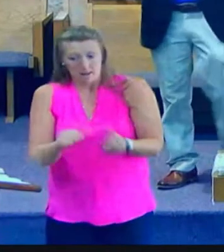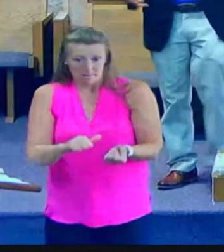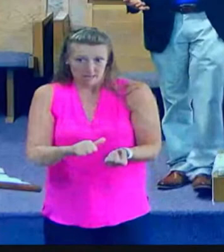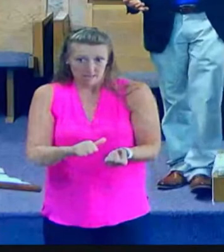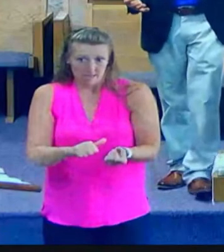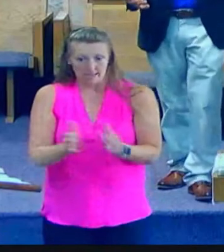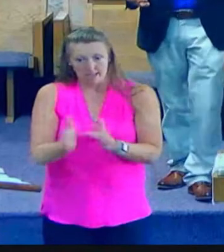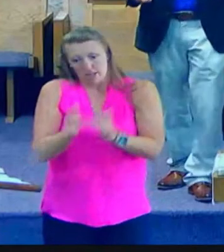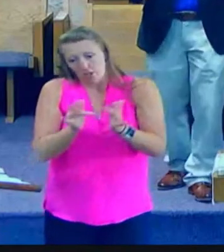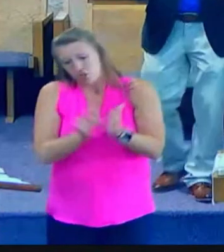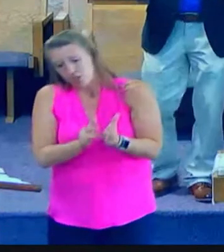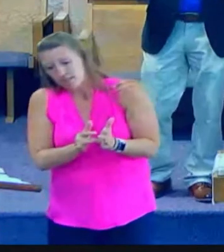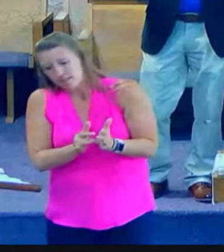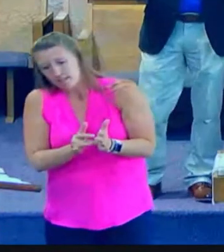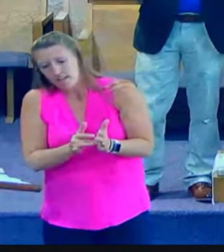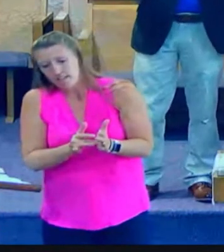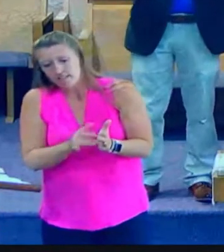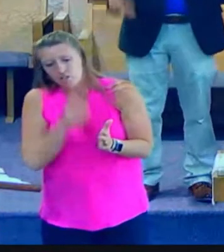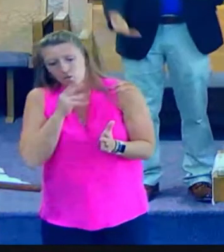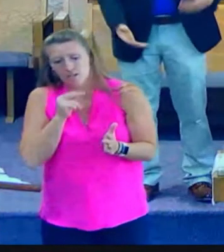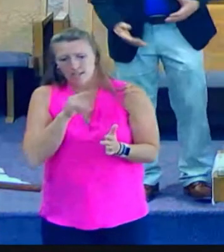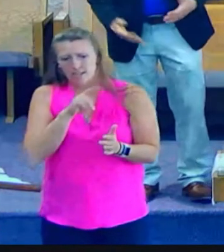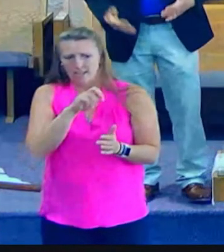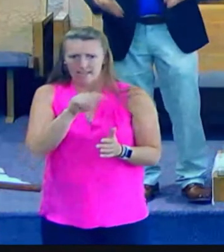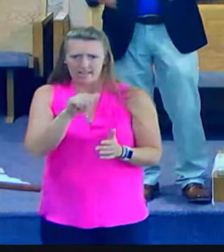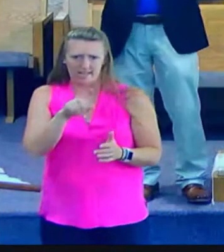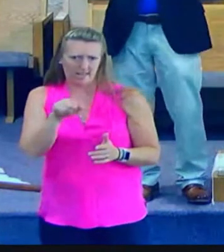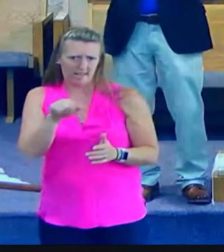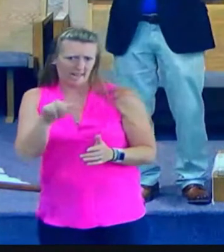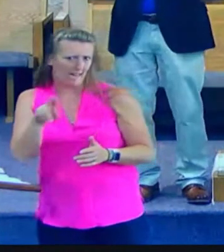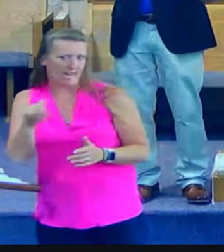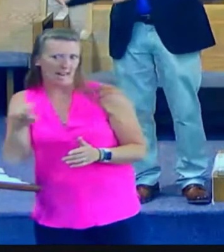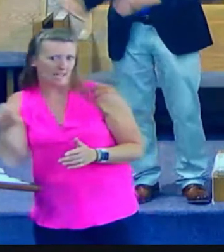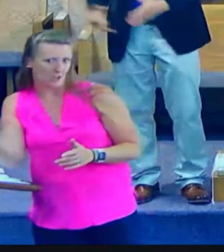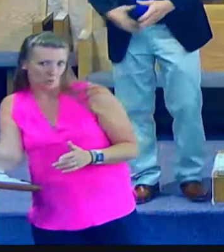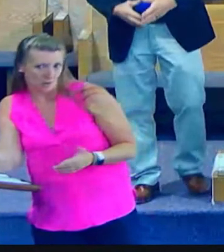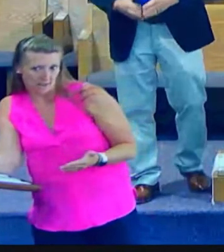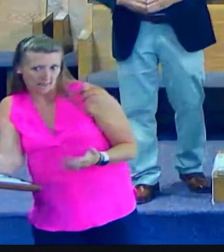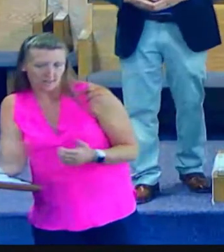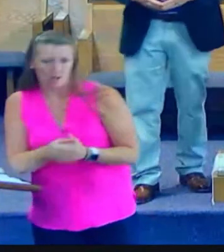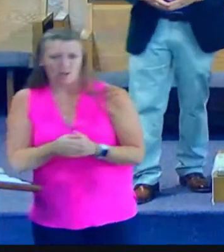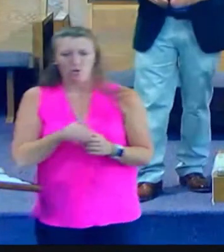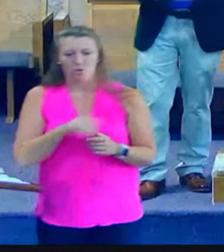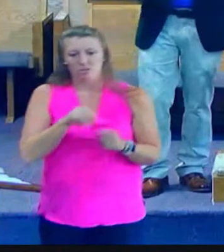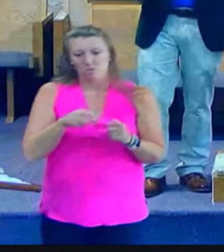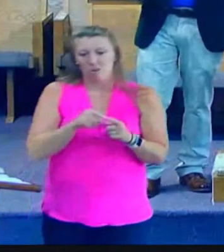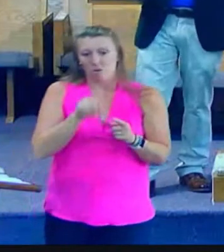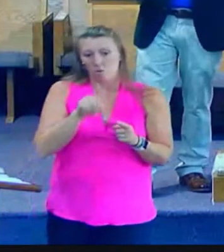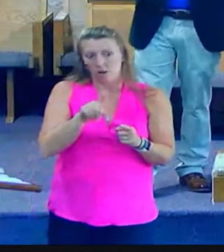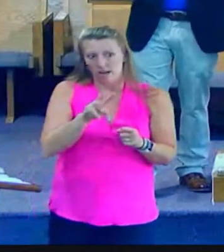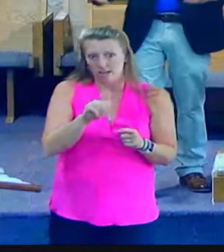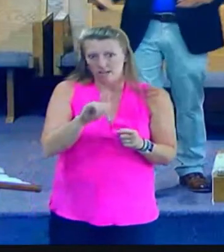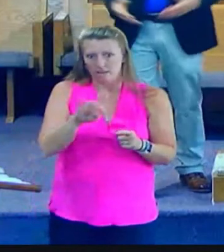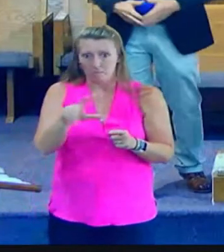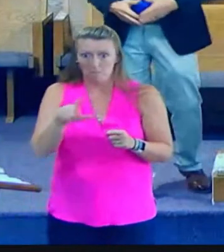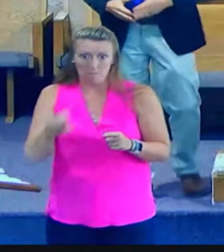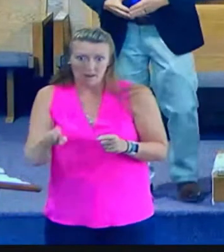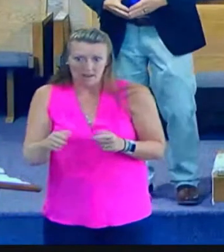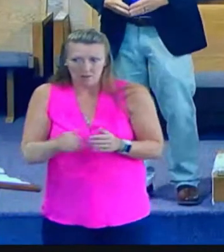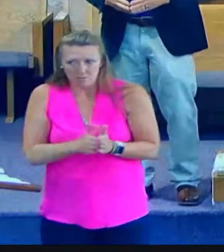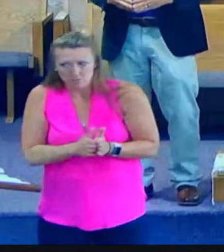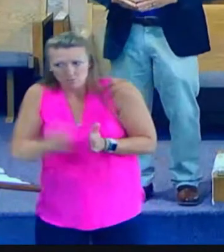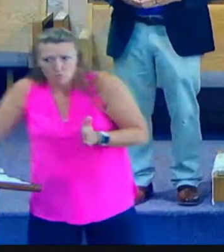saw Jesus of Nazareth was about a mile away making disciples,